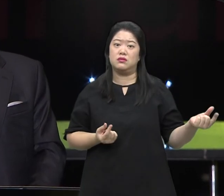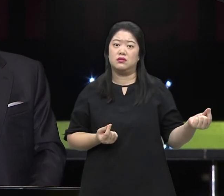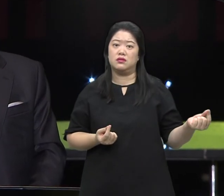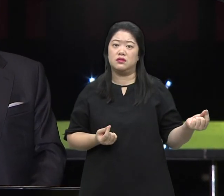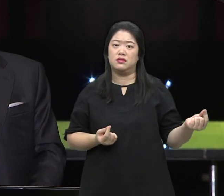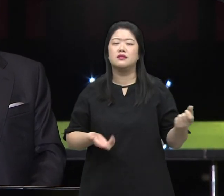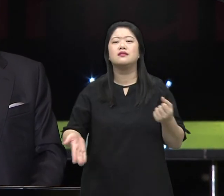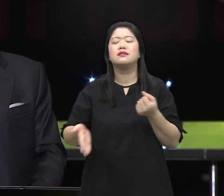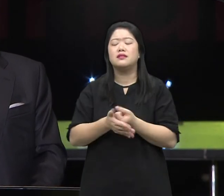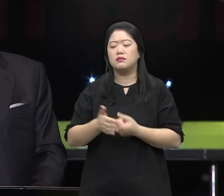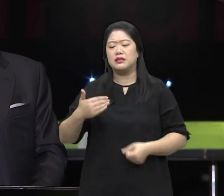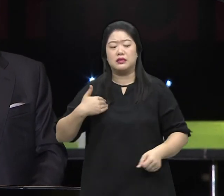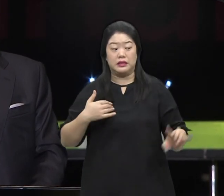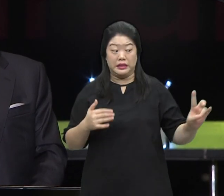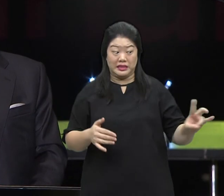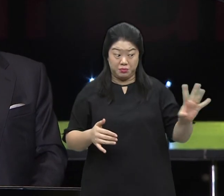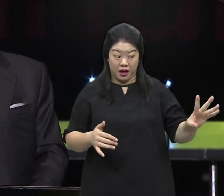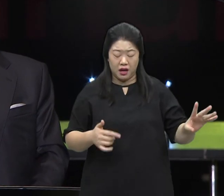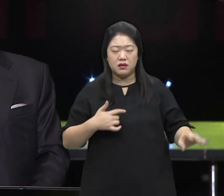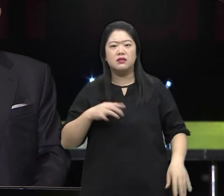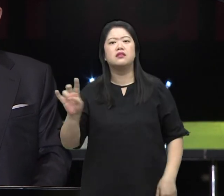So you must enter into 24 hours.